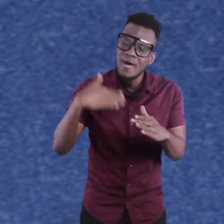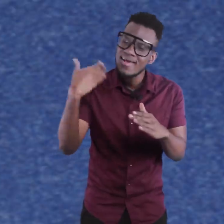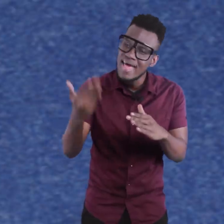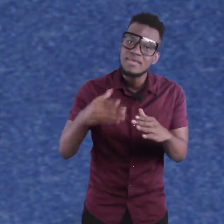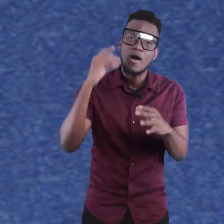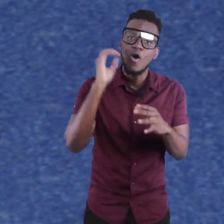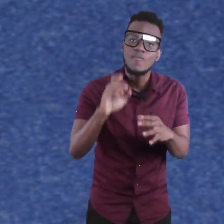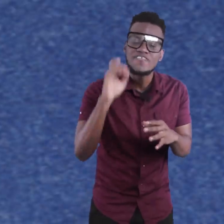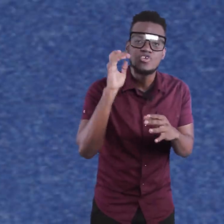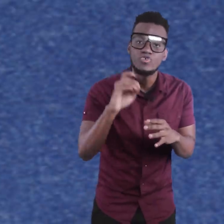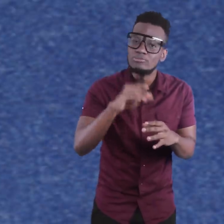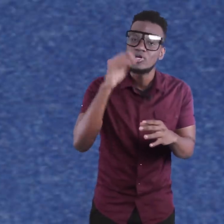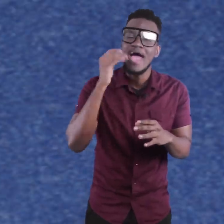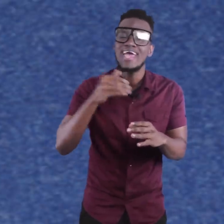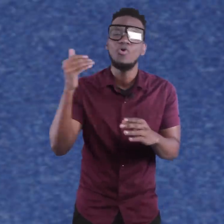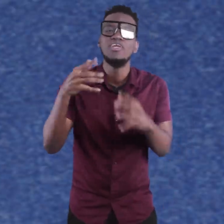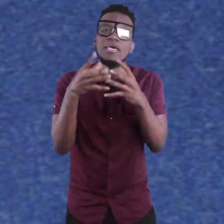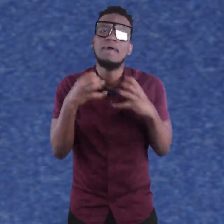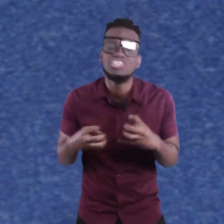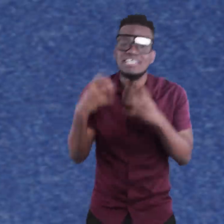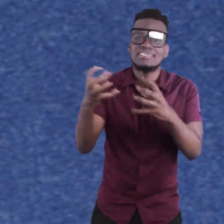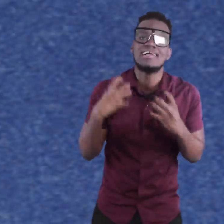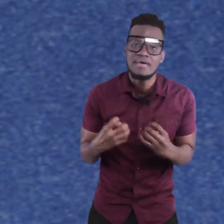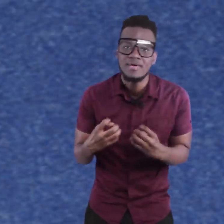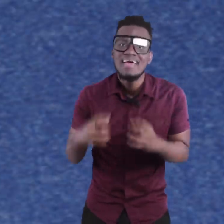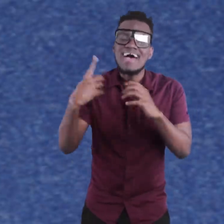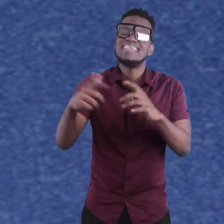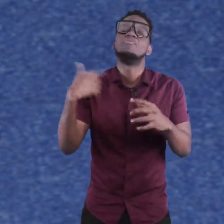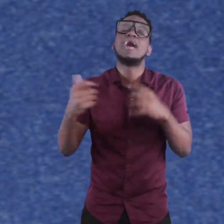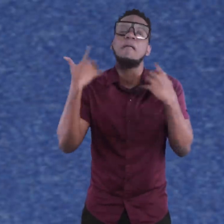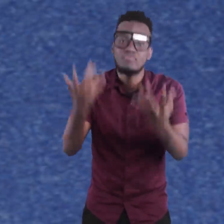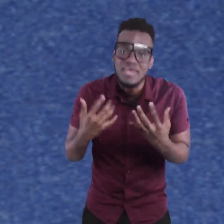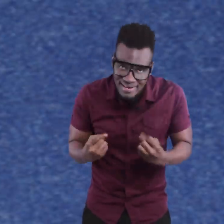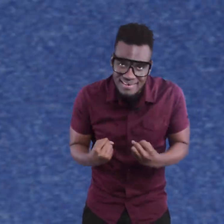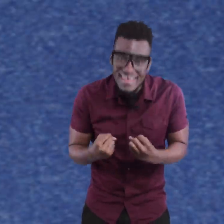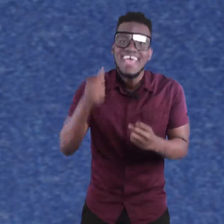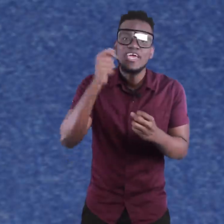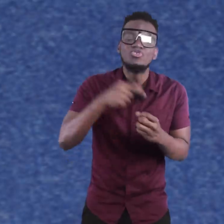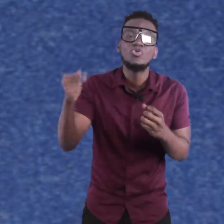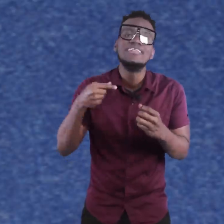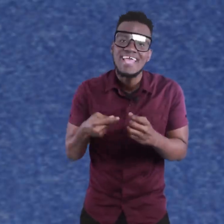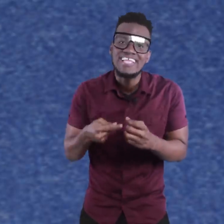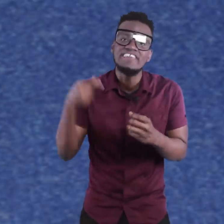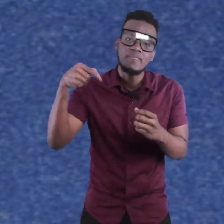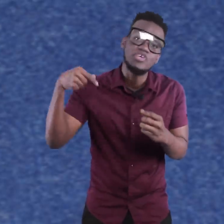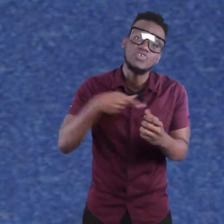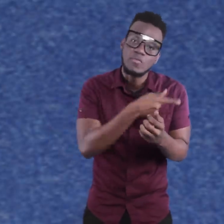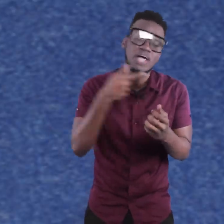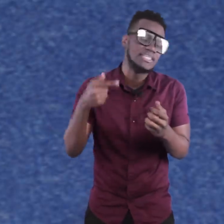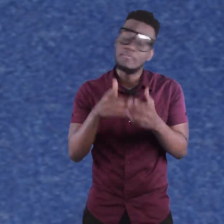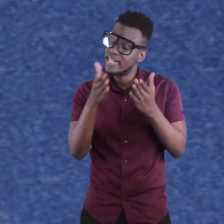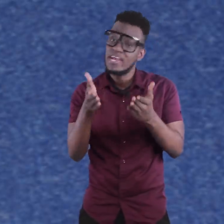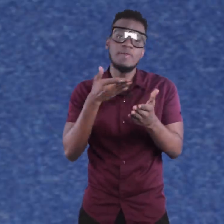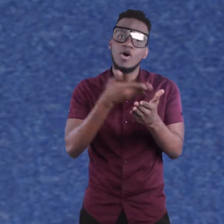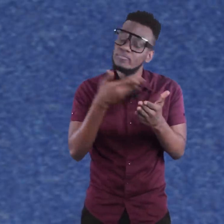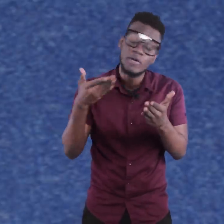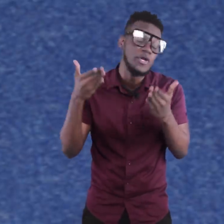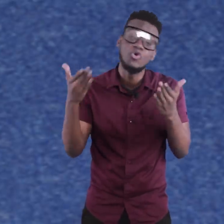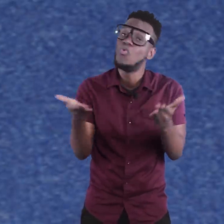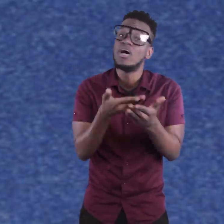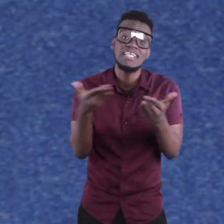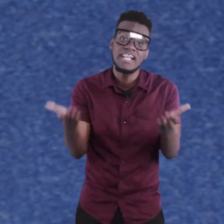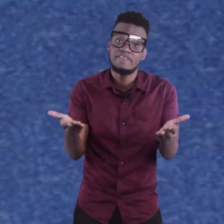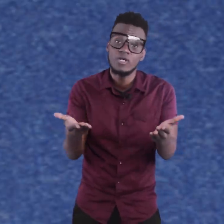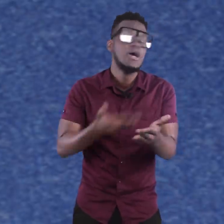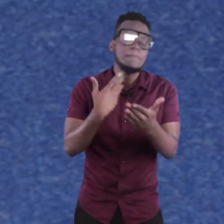The woman them come for the youth them so I can only imagine the song them. That they will bring in into 2019 for the youth them sing it. I'll tell them because